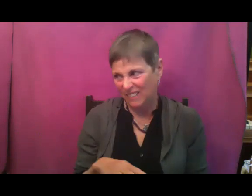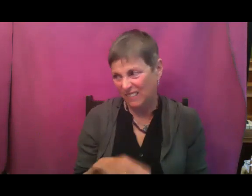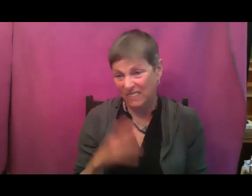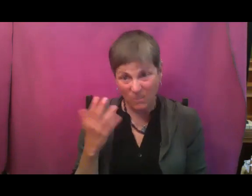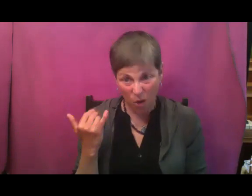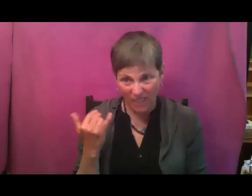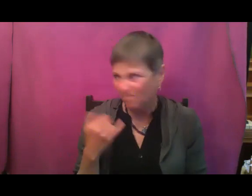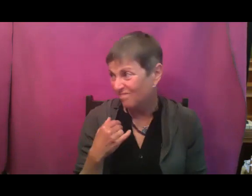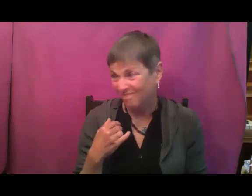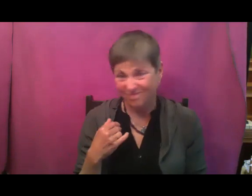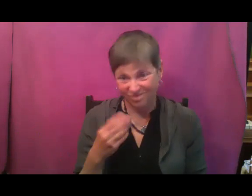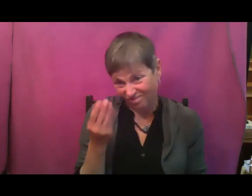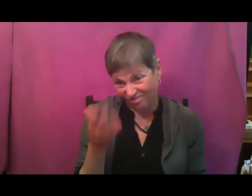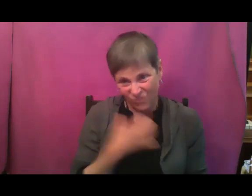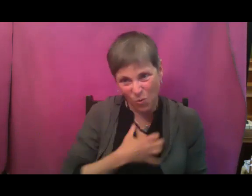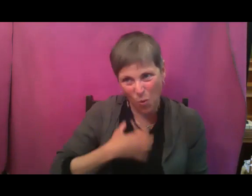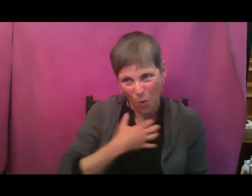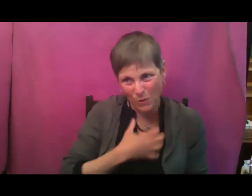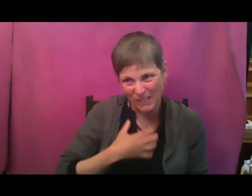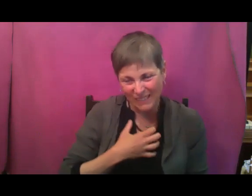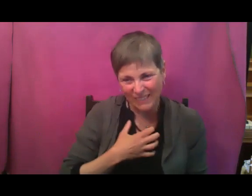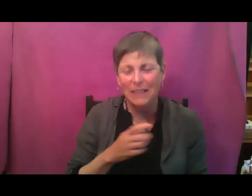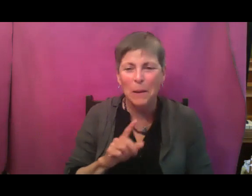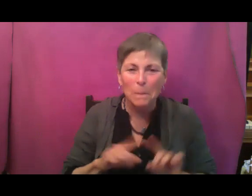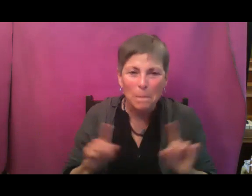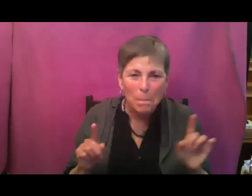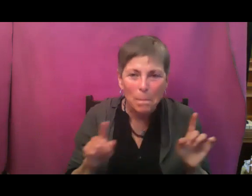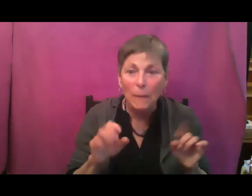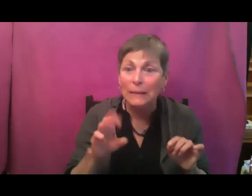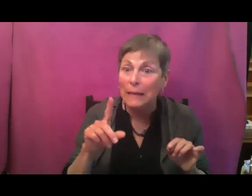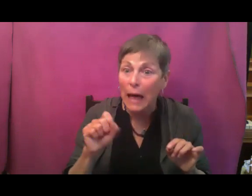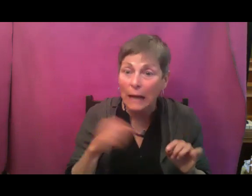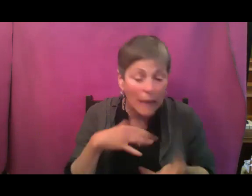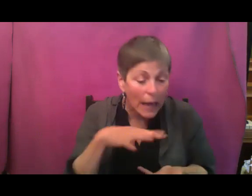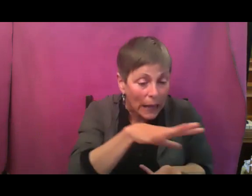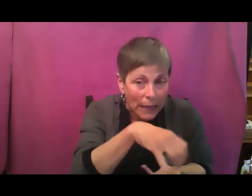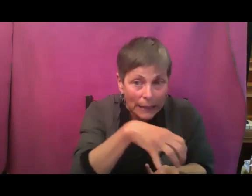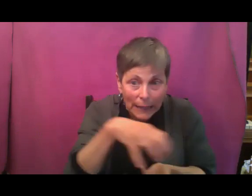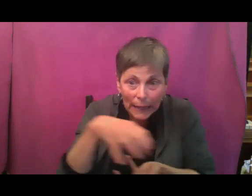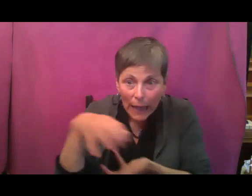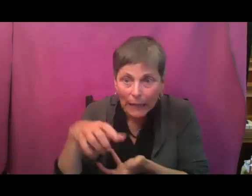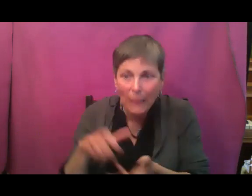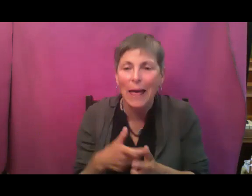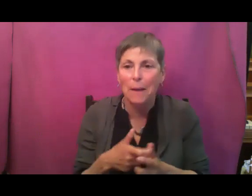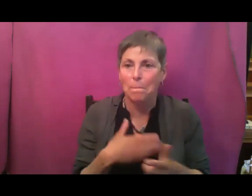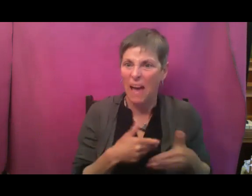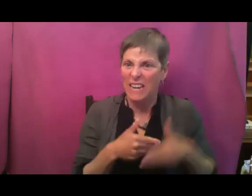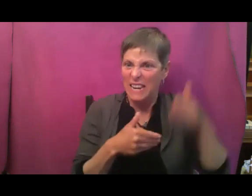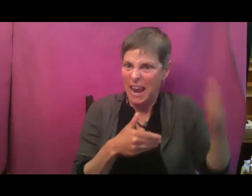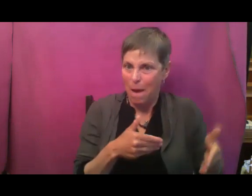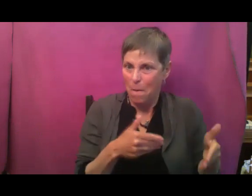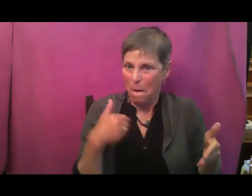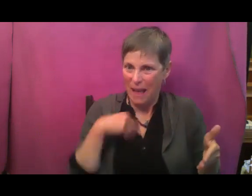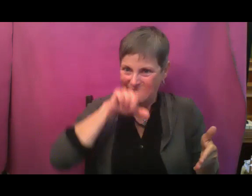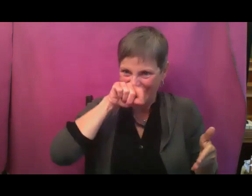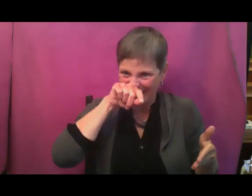Um, but I do like to collect them and give them to my neighbor's chickens who love to